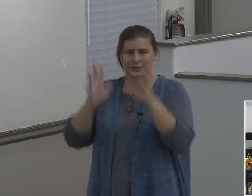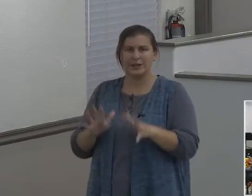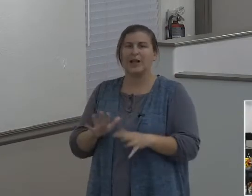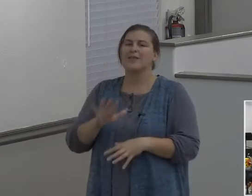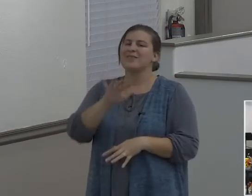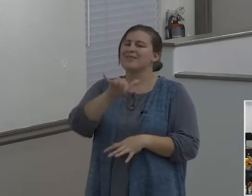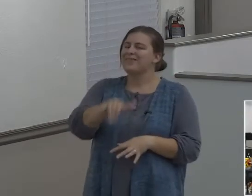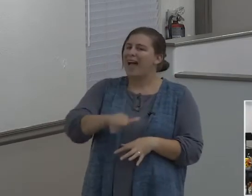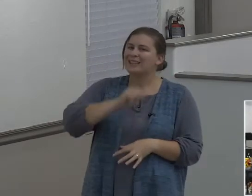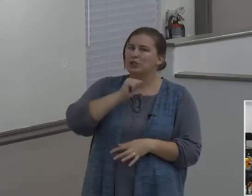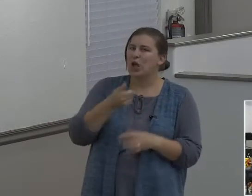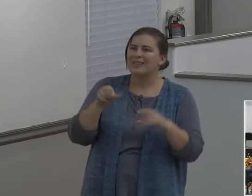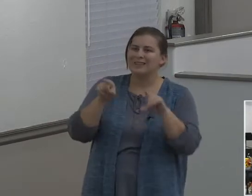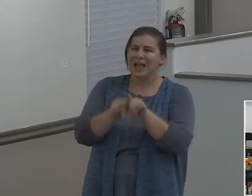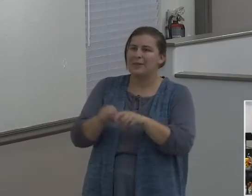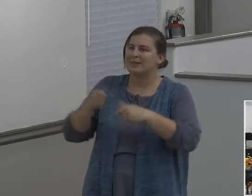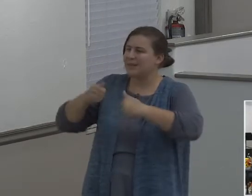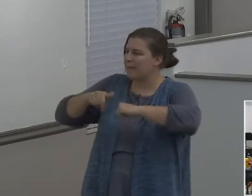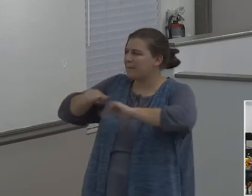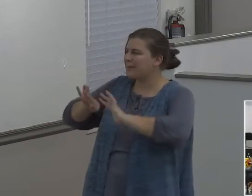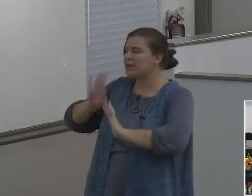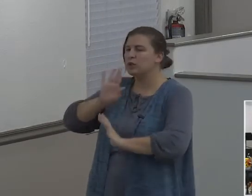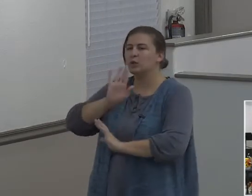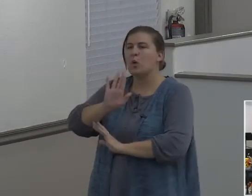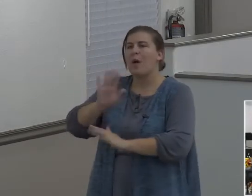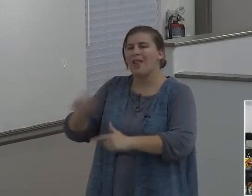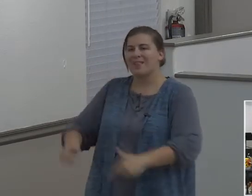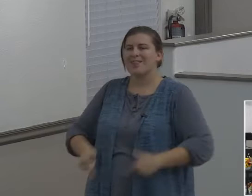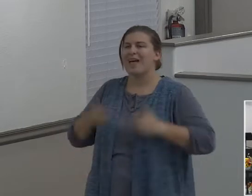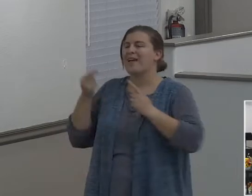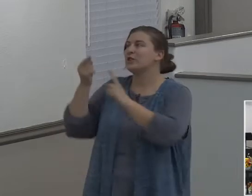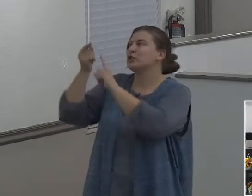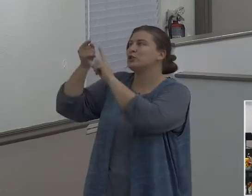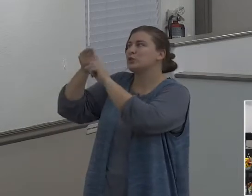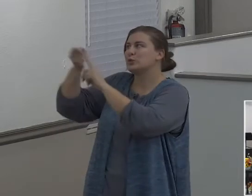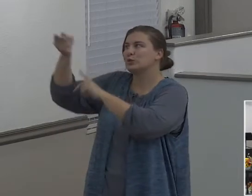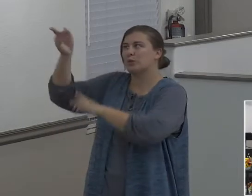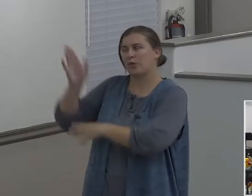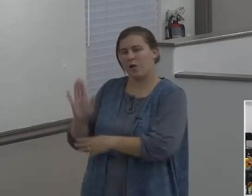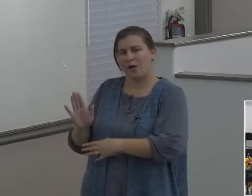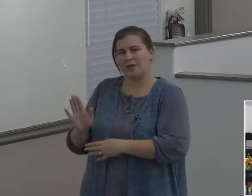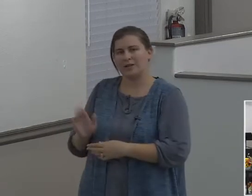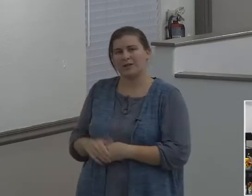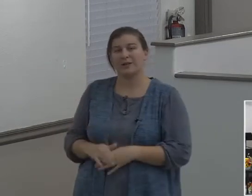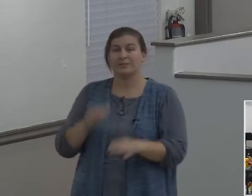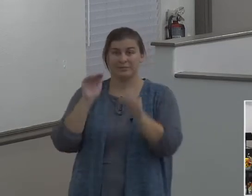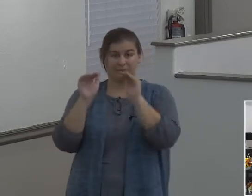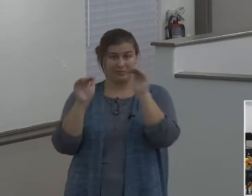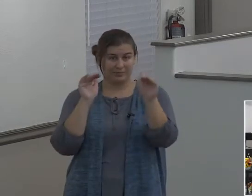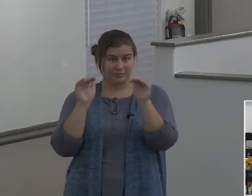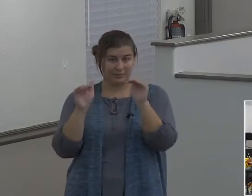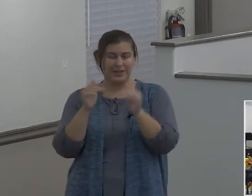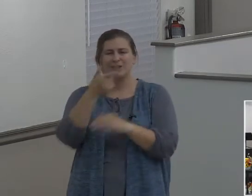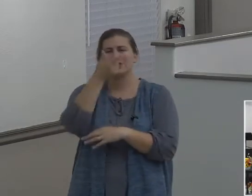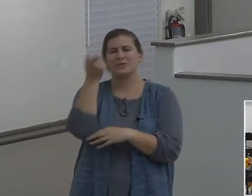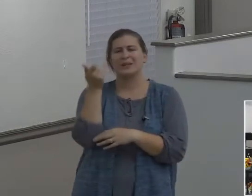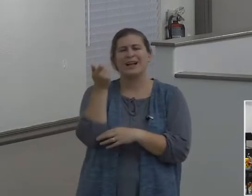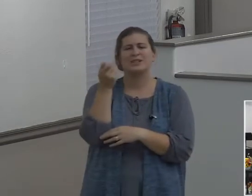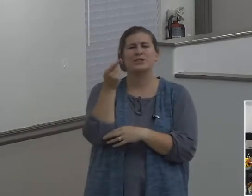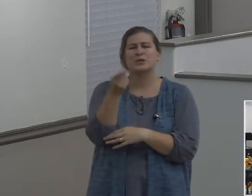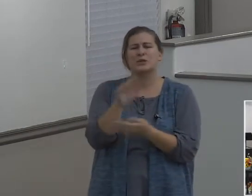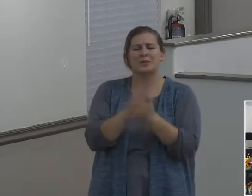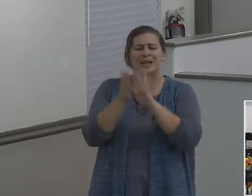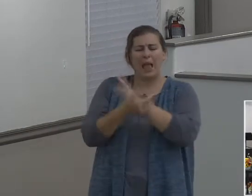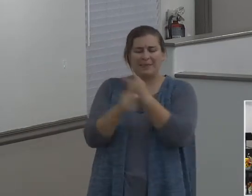to God. It's not the same thing. And by the way, just because you got saved doesn't mean